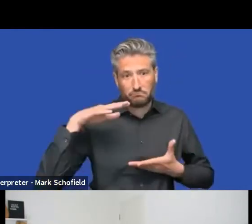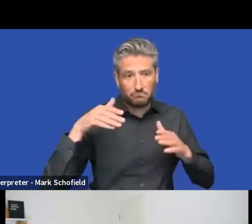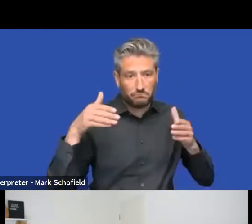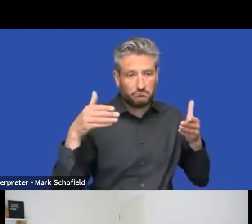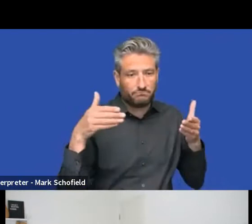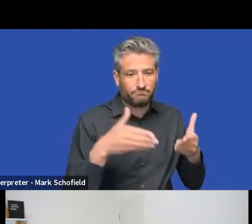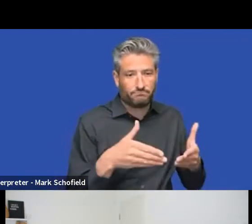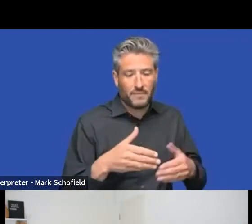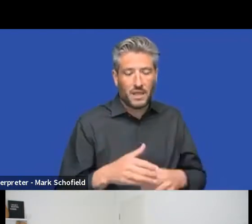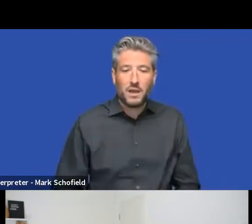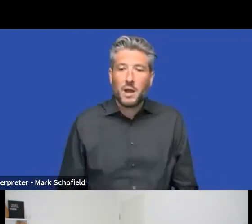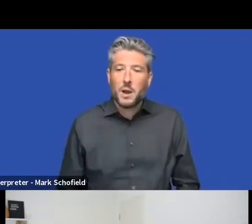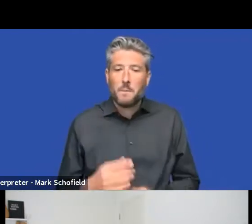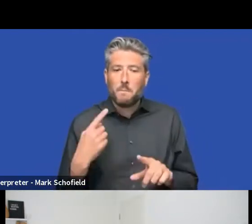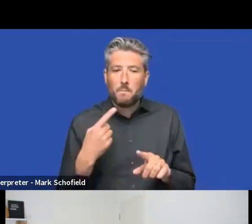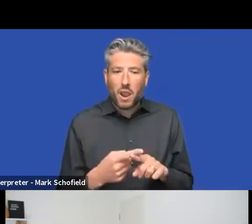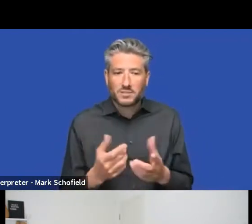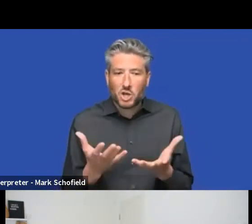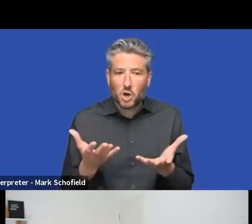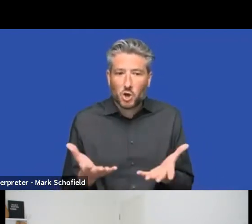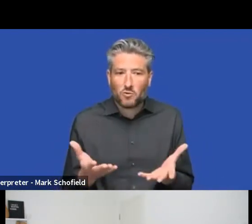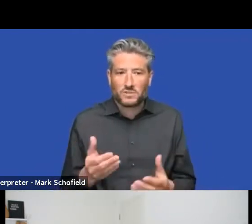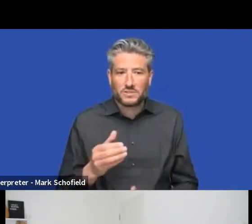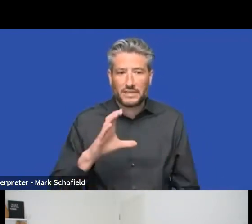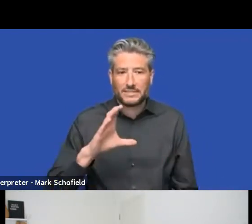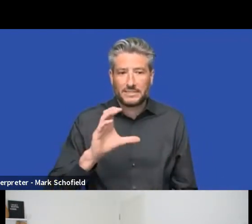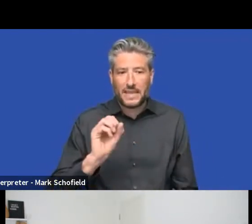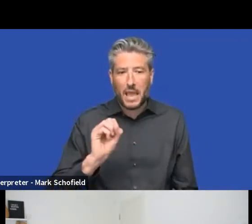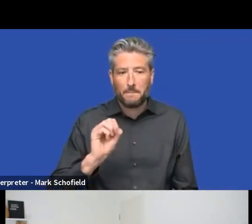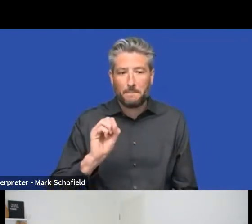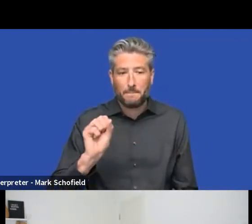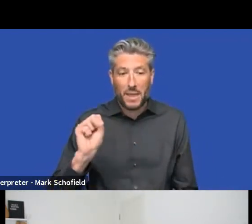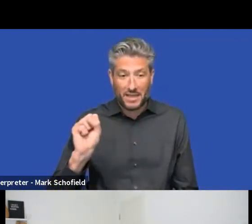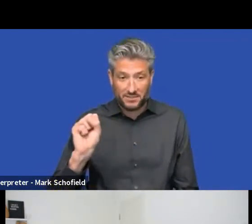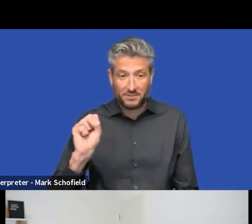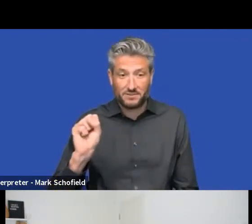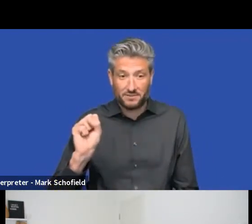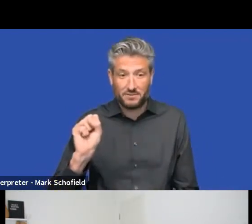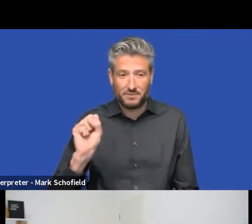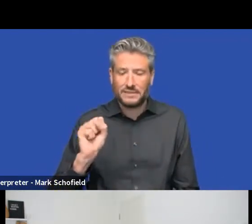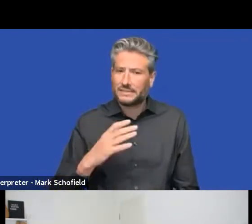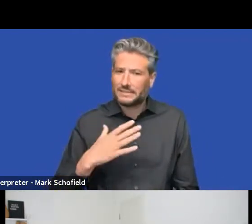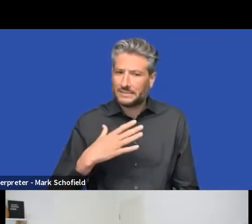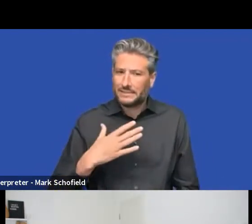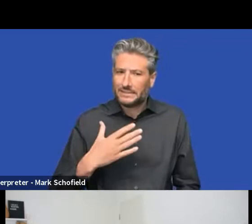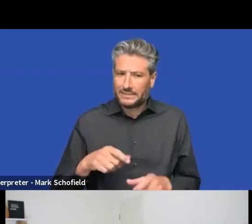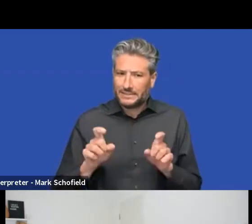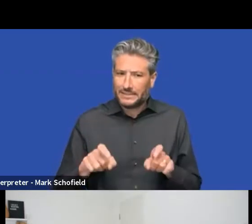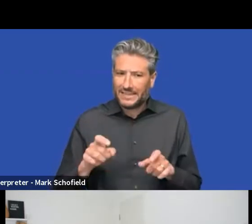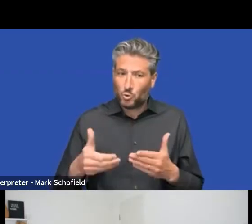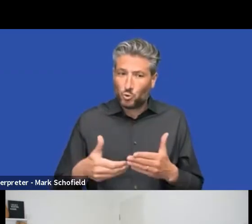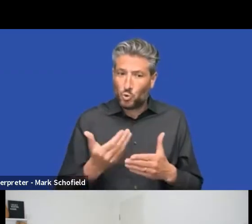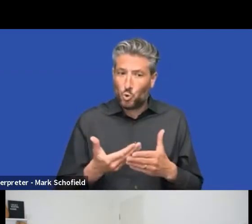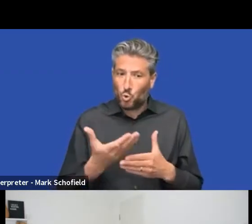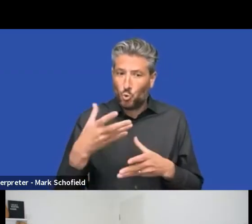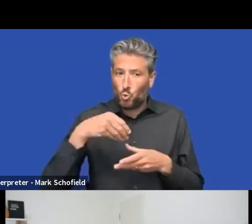version of the CMS, uh, which might need some new features and we know need bug fixes, uh, once in a while. So we will help,